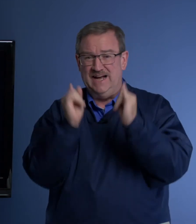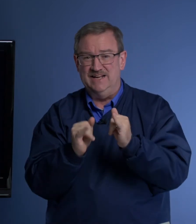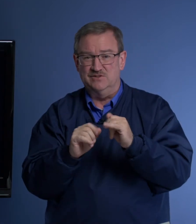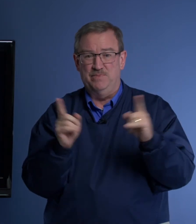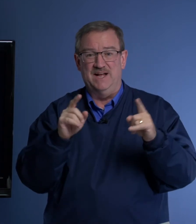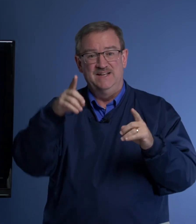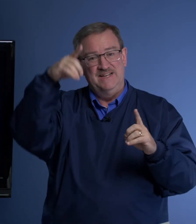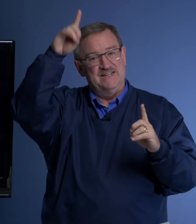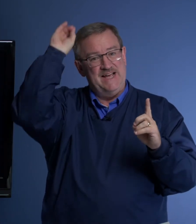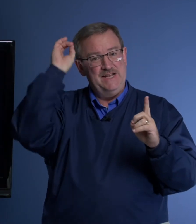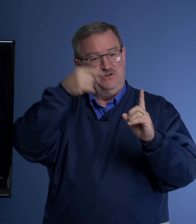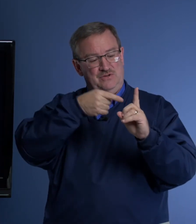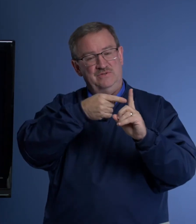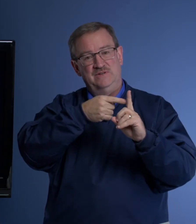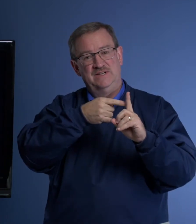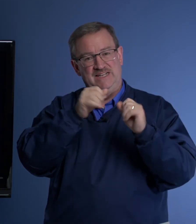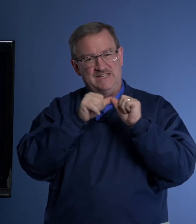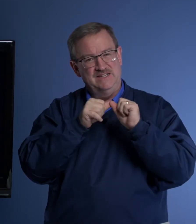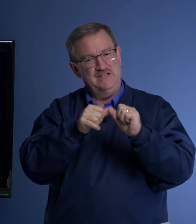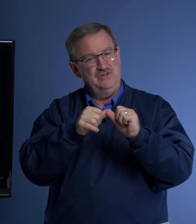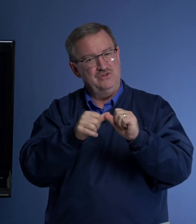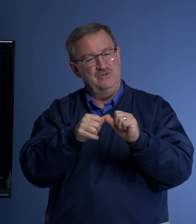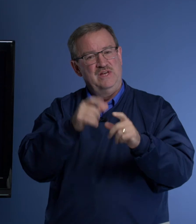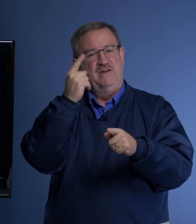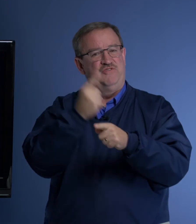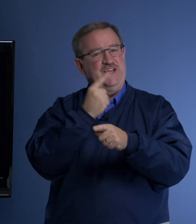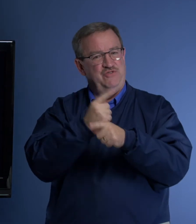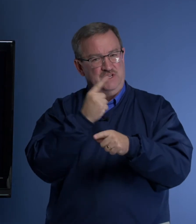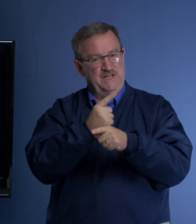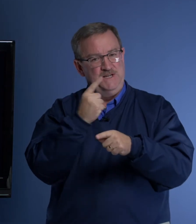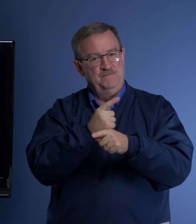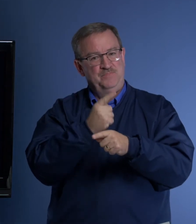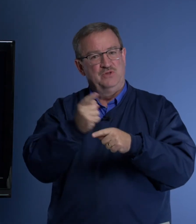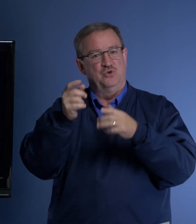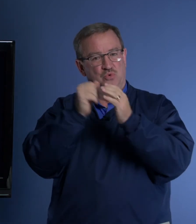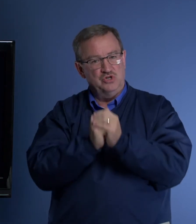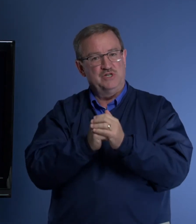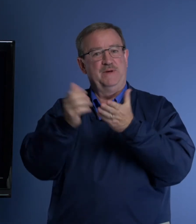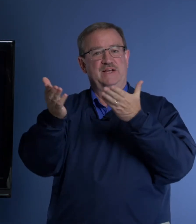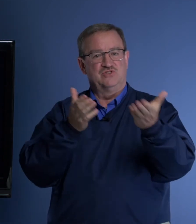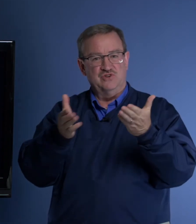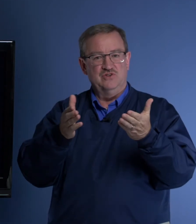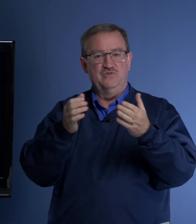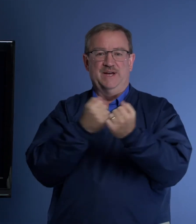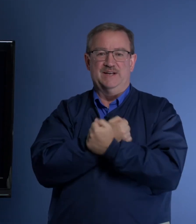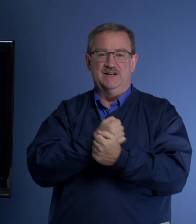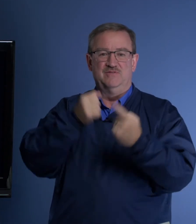idols. But Daniel has continued faithfully to worship and serve and love